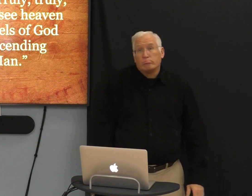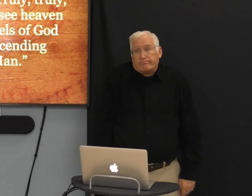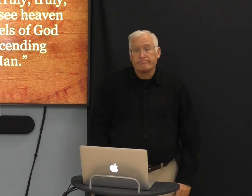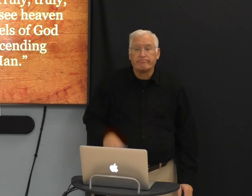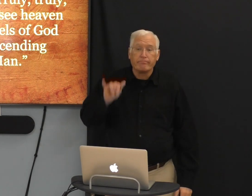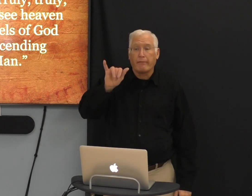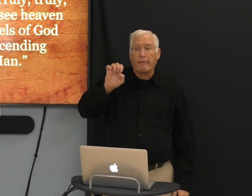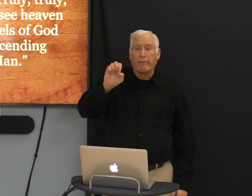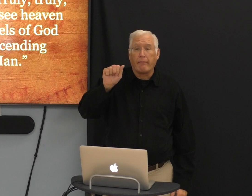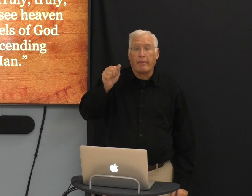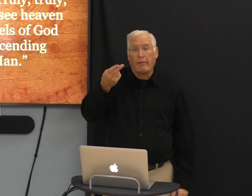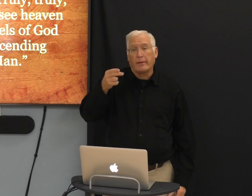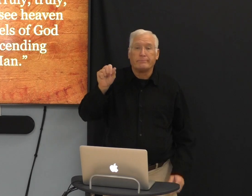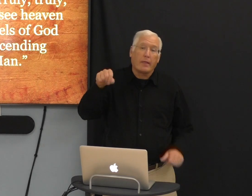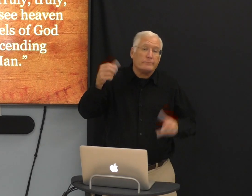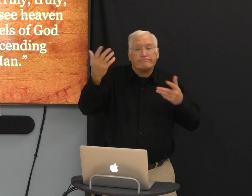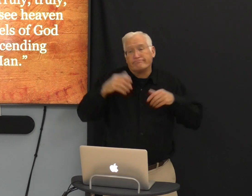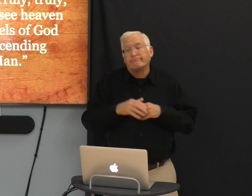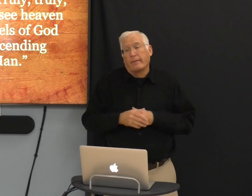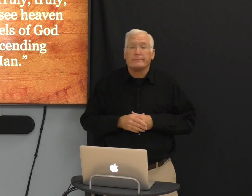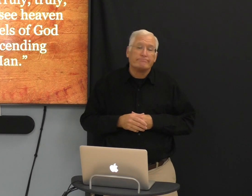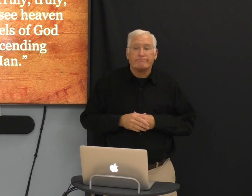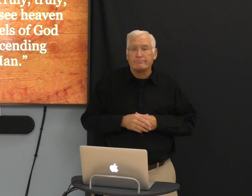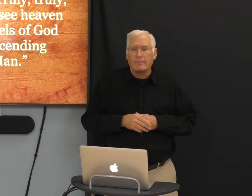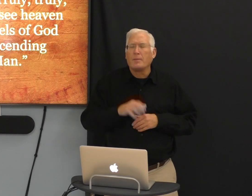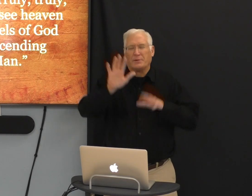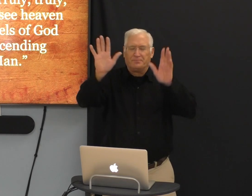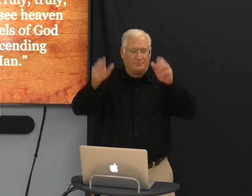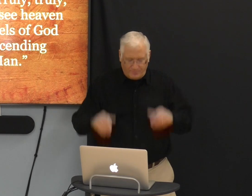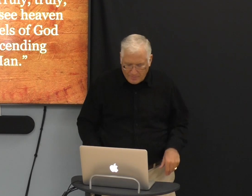And you're like, oh yeah, I know that story. I know about that.